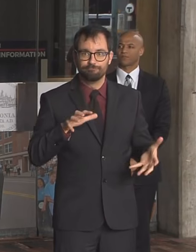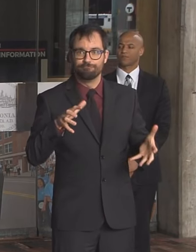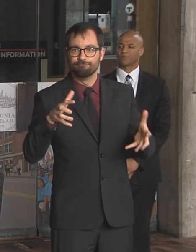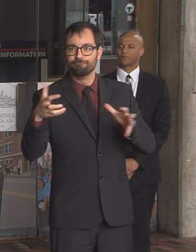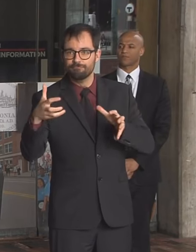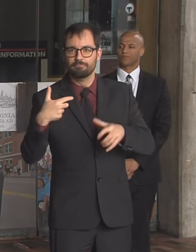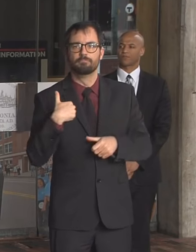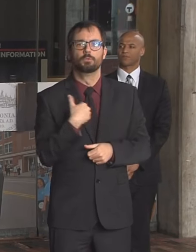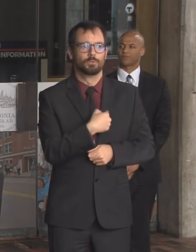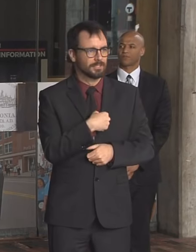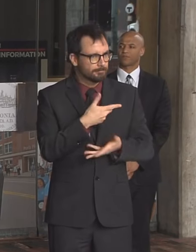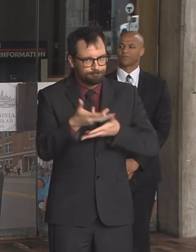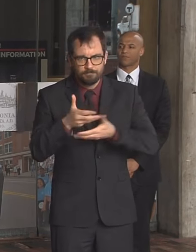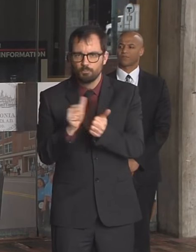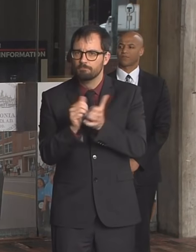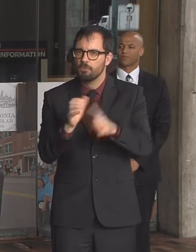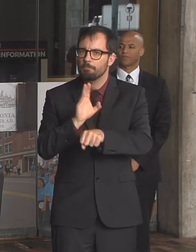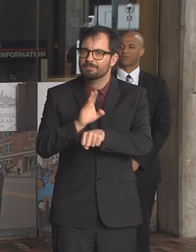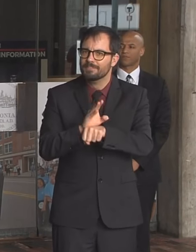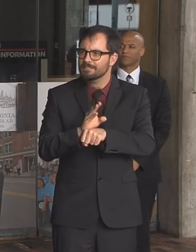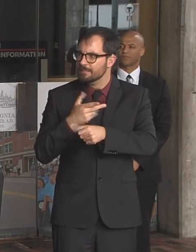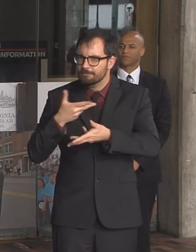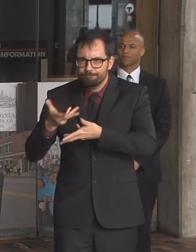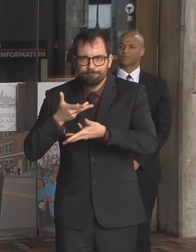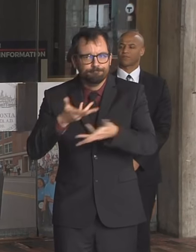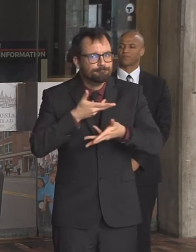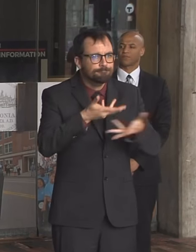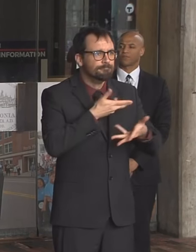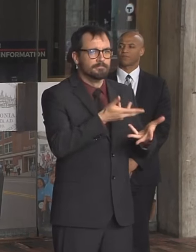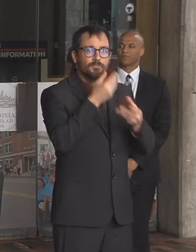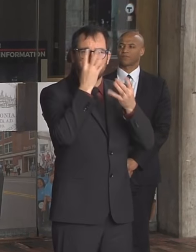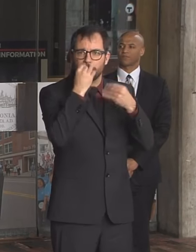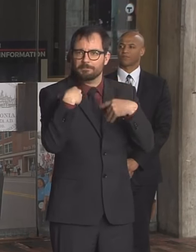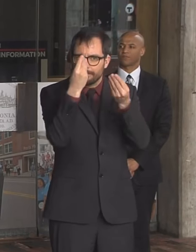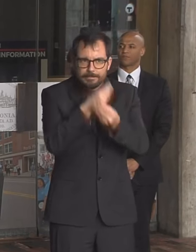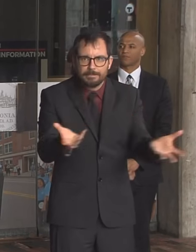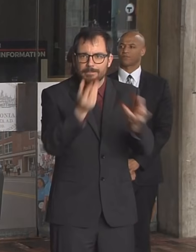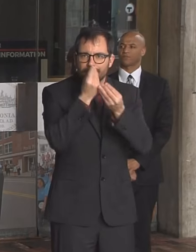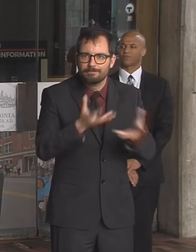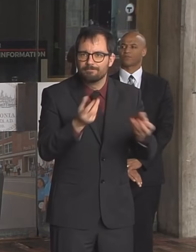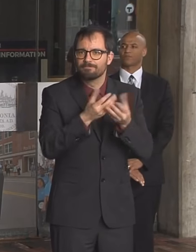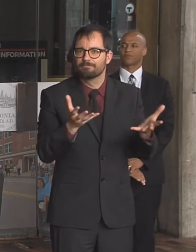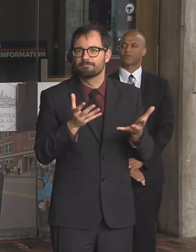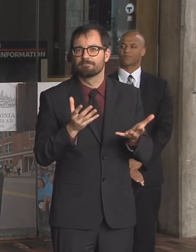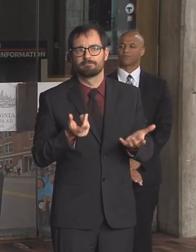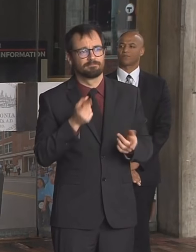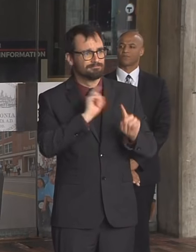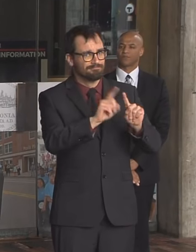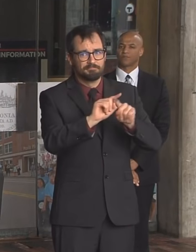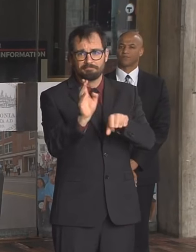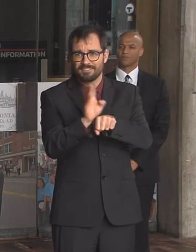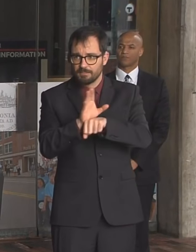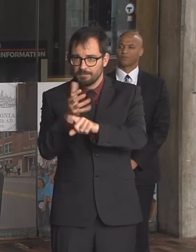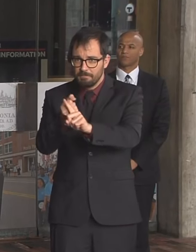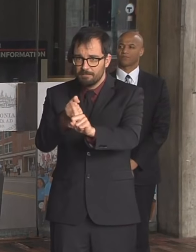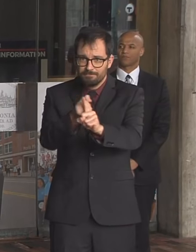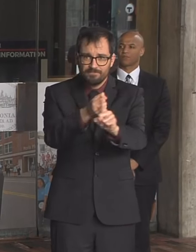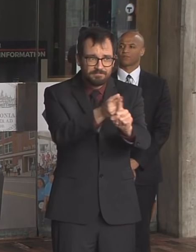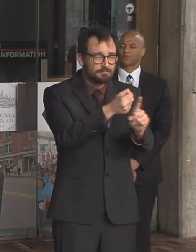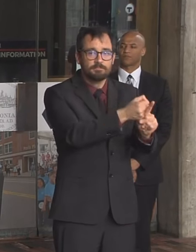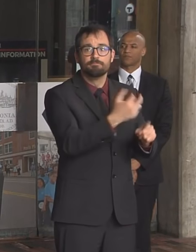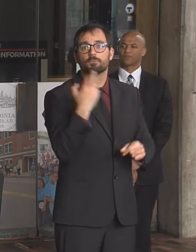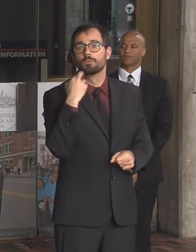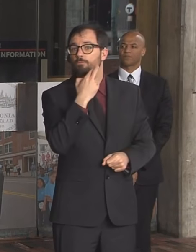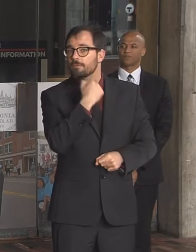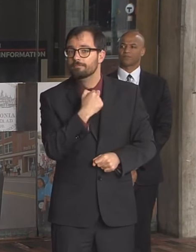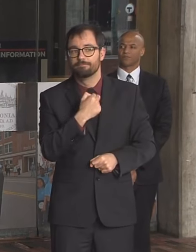guidelines in six different languages. We lifted up licensing regulations to allow takeout and delivery services. We've conducted a survey